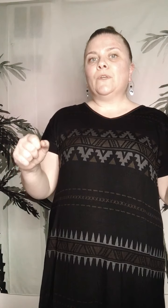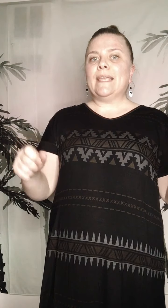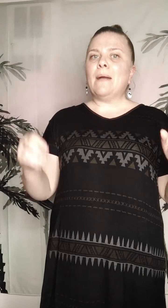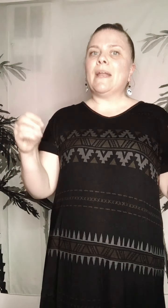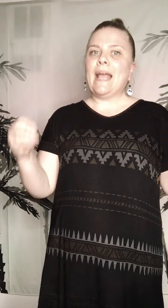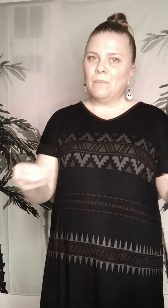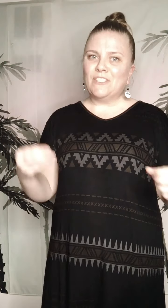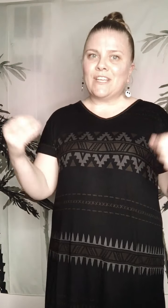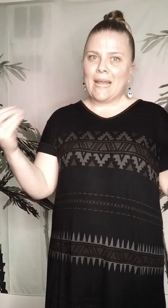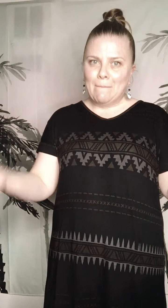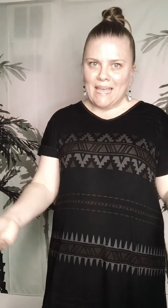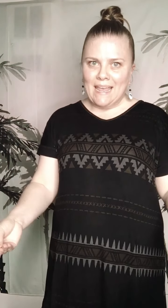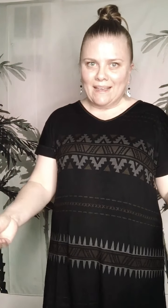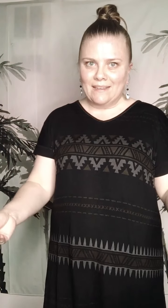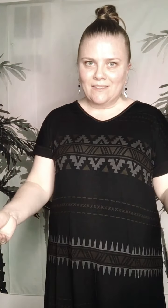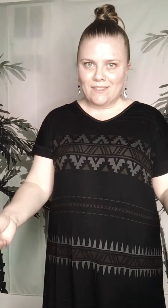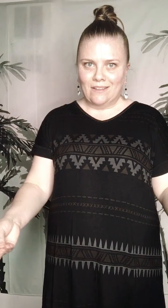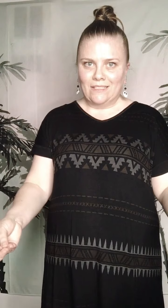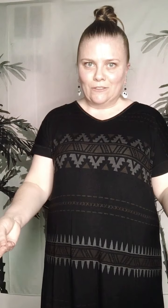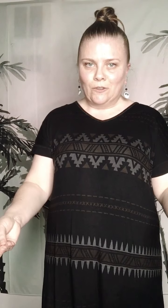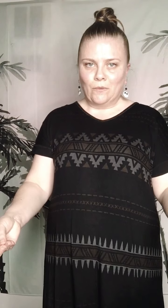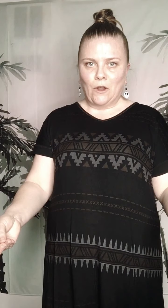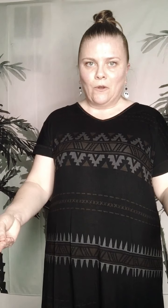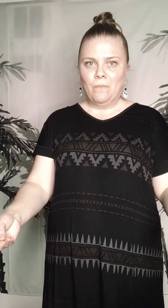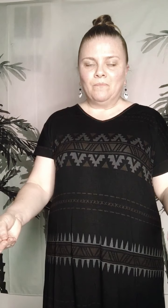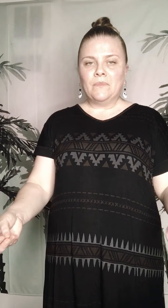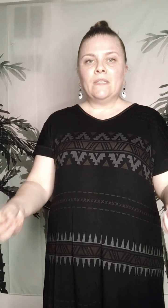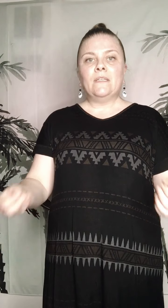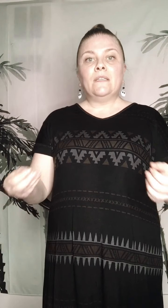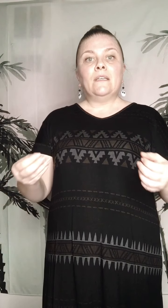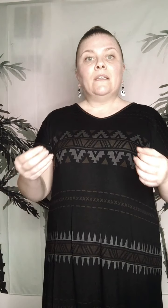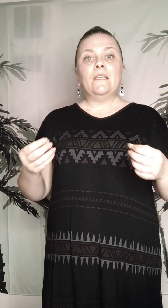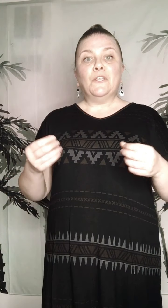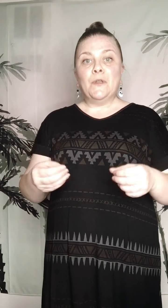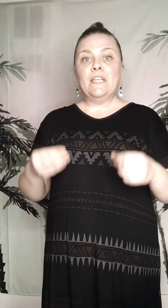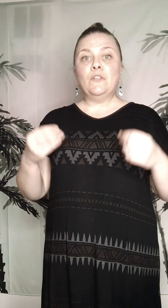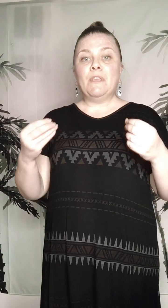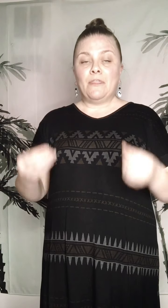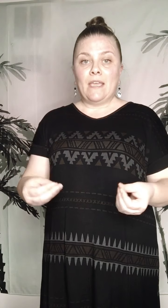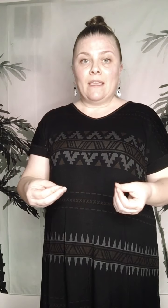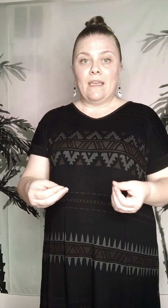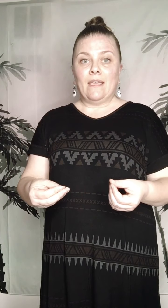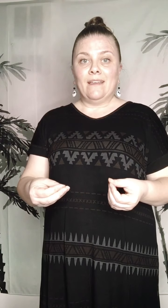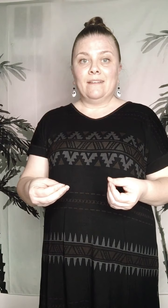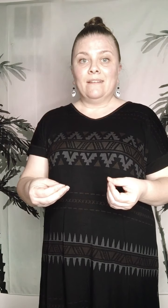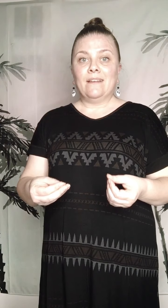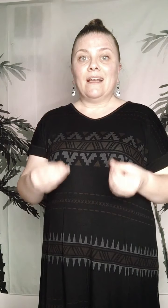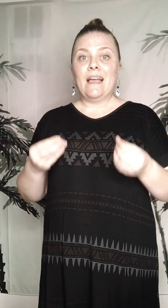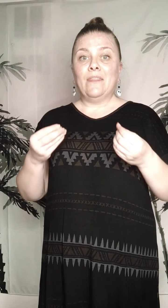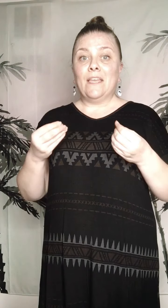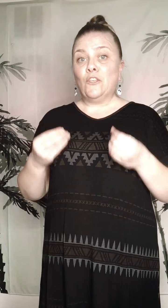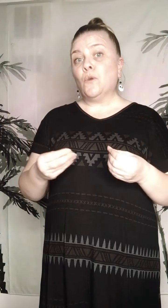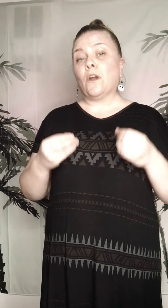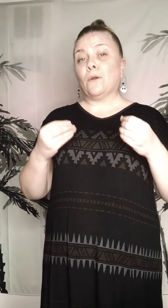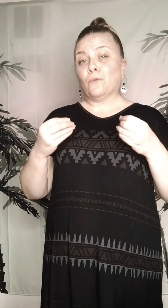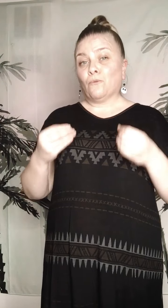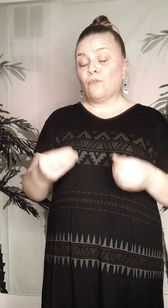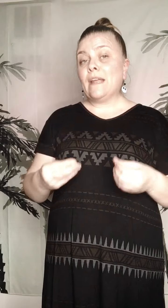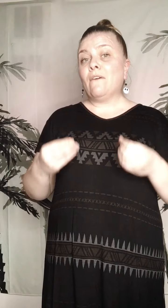well, yeah, but how much can I make selling LuLaRoe? So you need to be thinking that you are a real